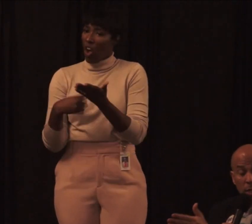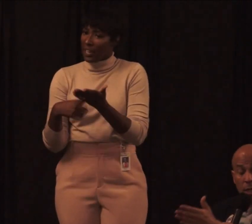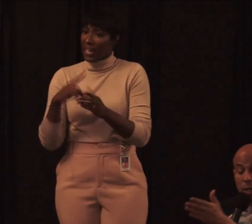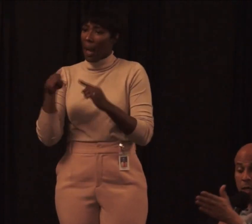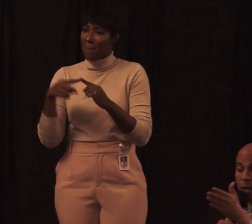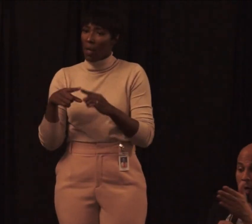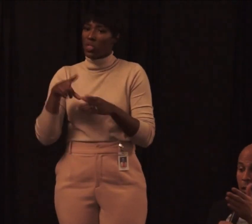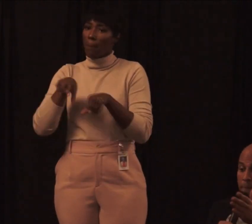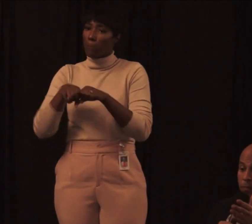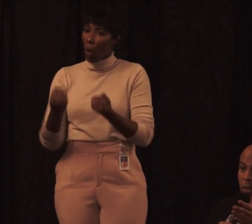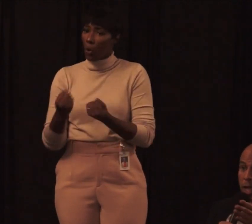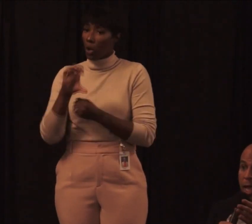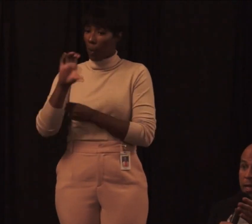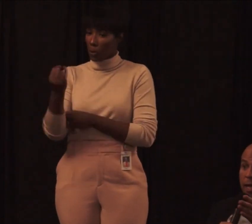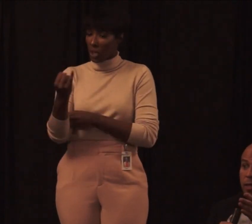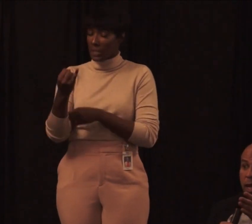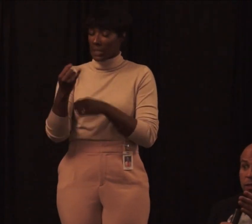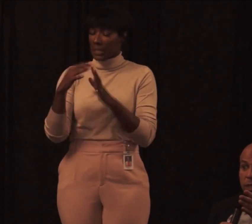system.